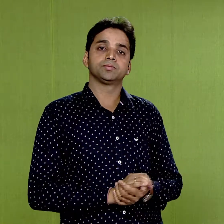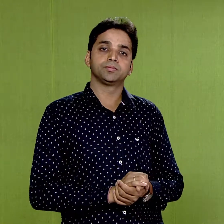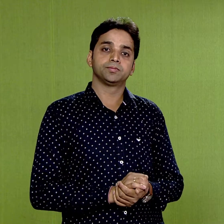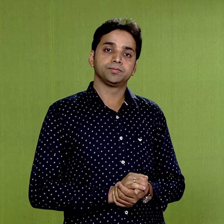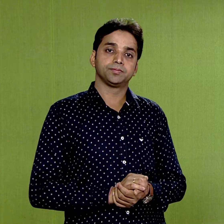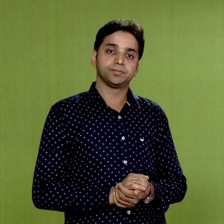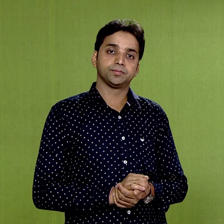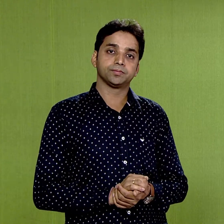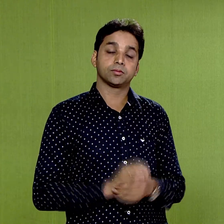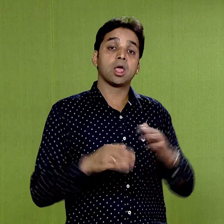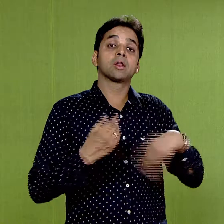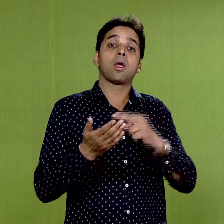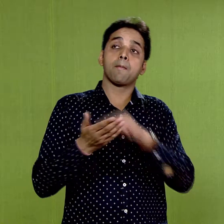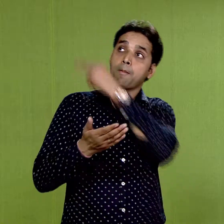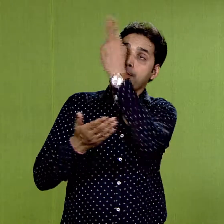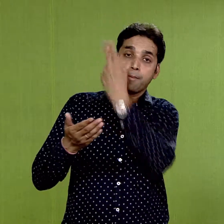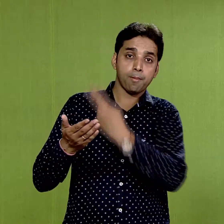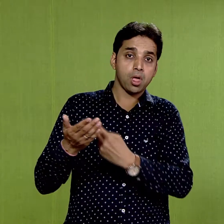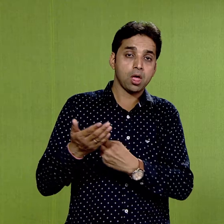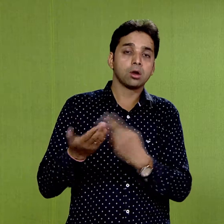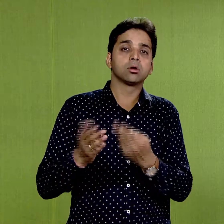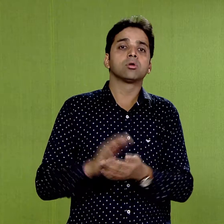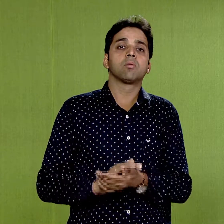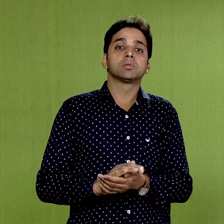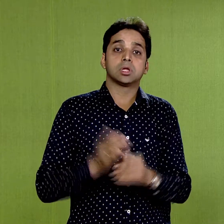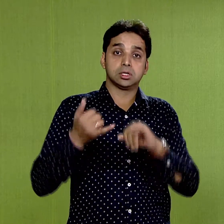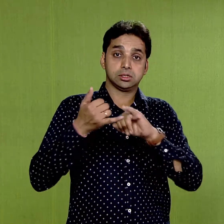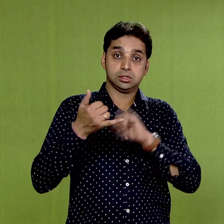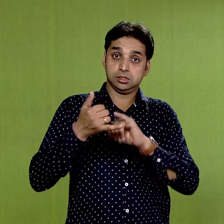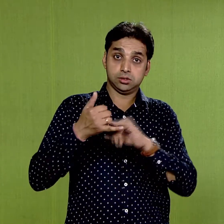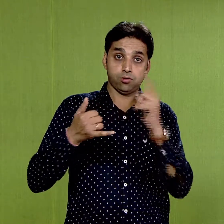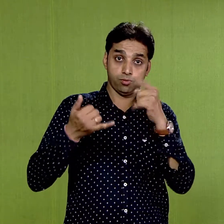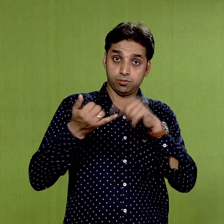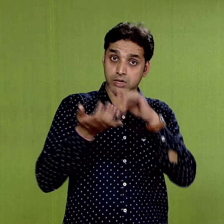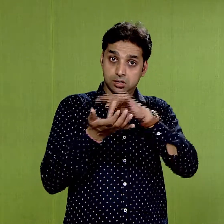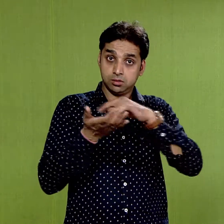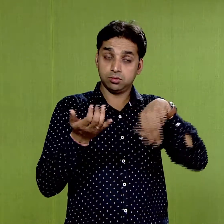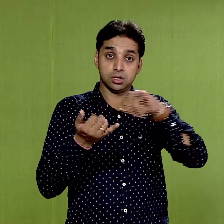The paintings of Sitana Vasal, the first place which we discussed earlier.